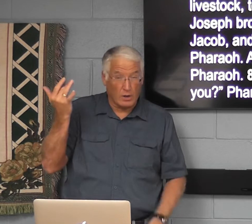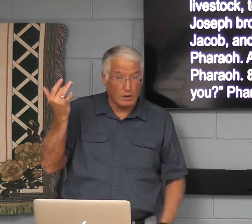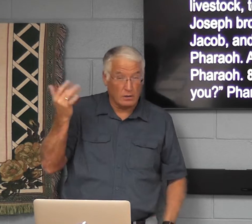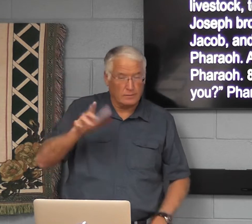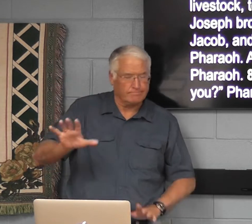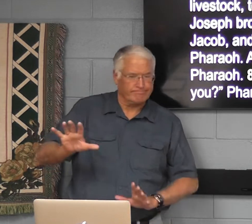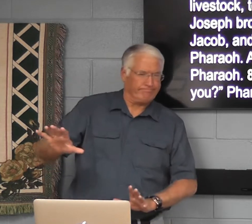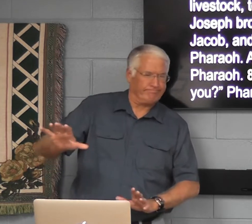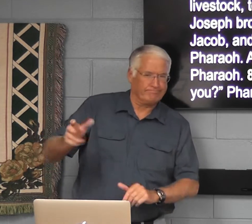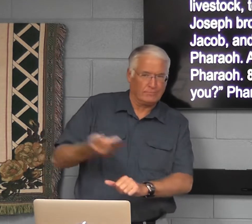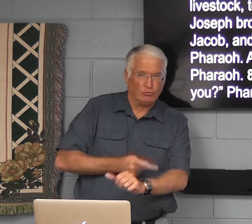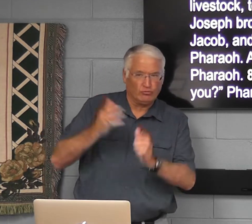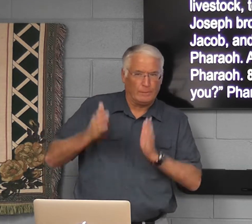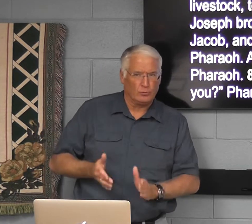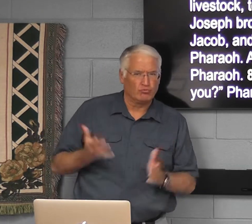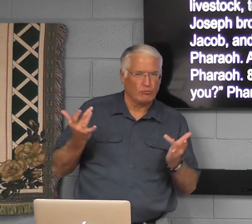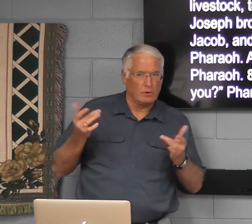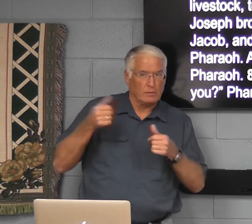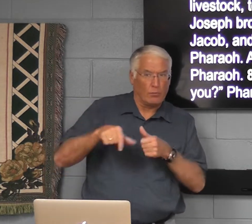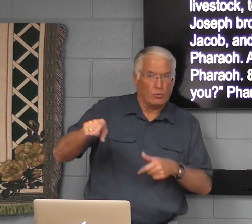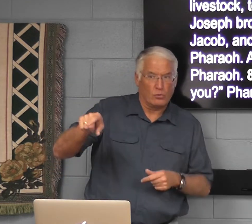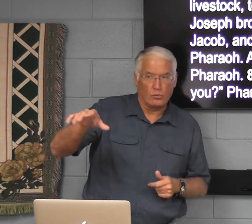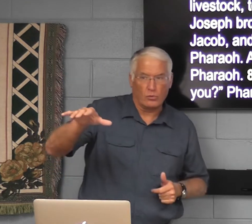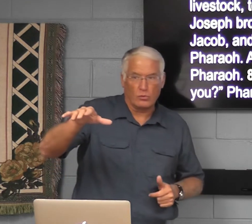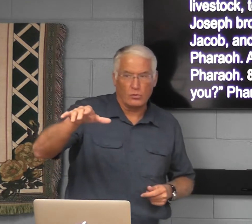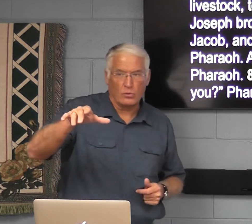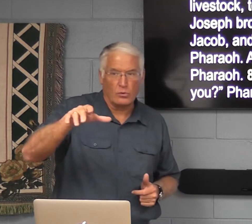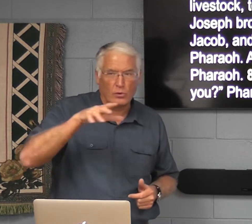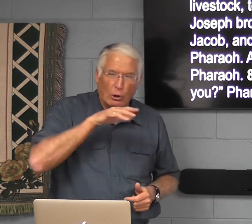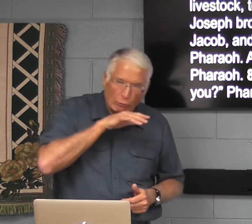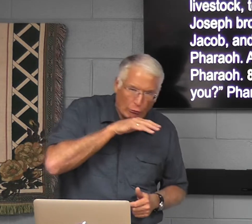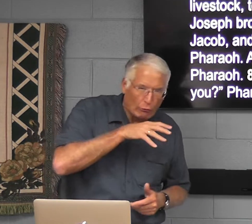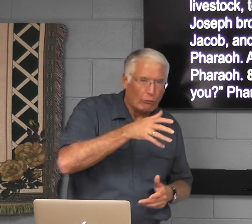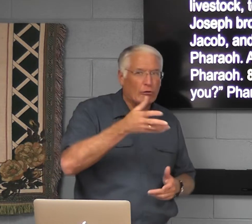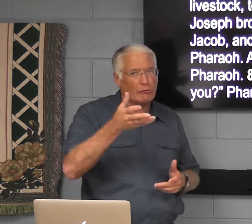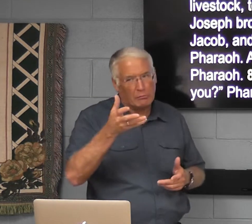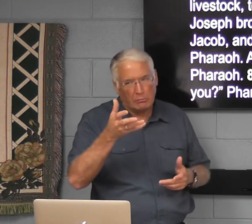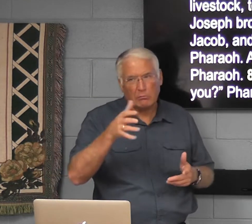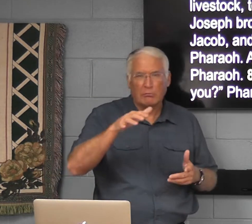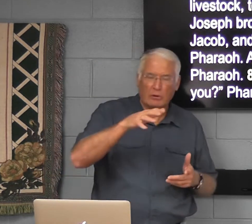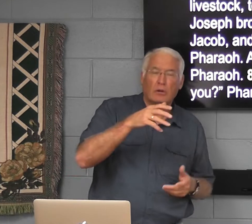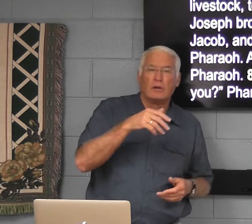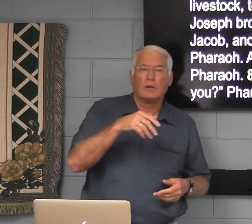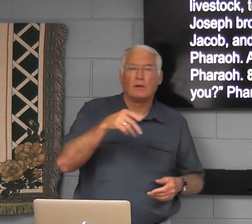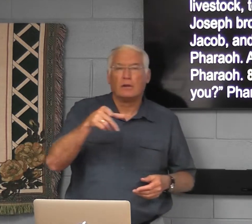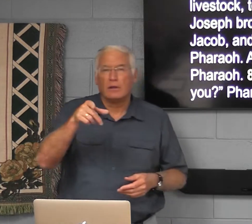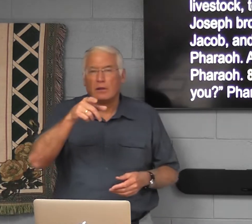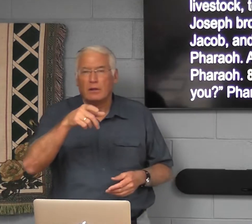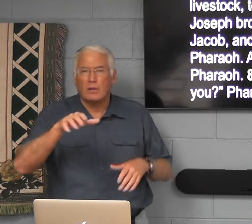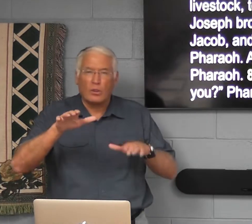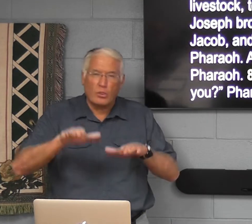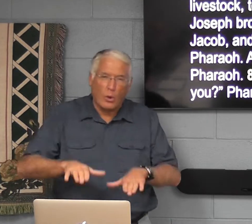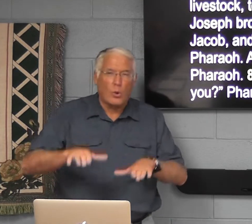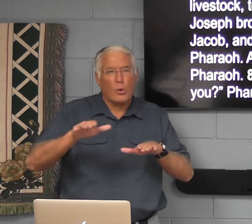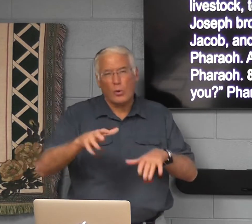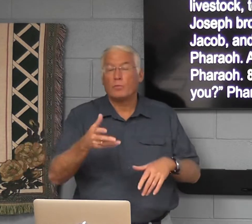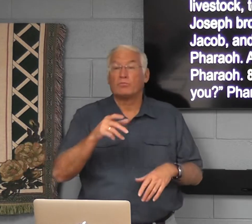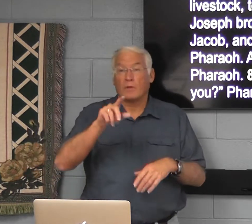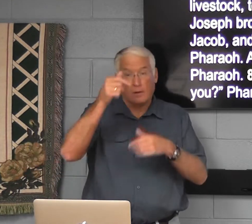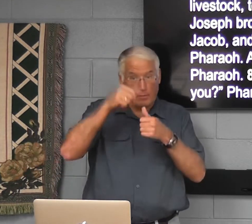and do you remember why they didn't like the shepherds? Because they were dirty, they were lower